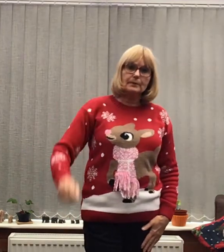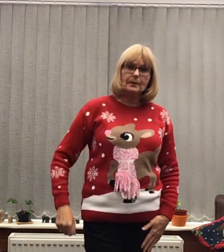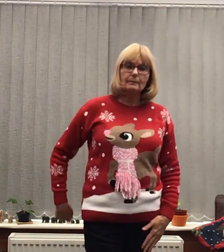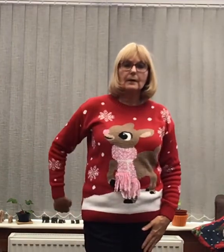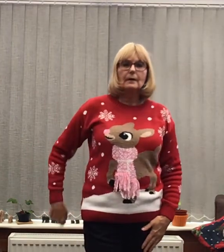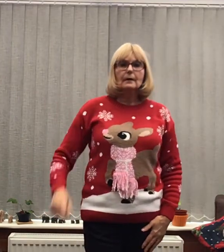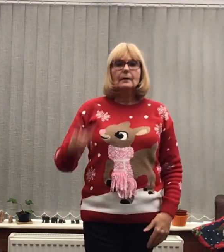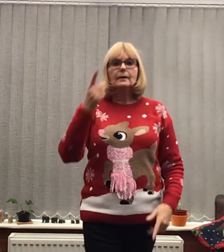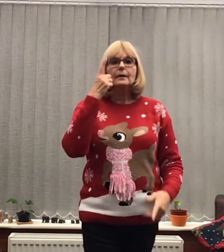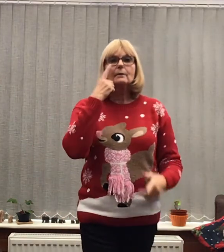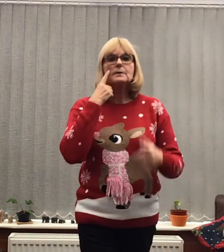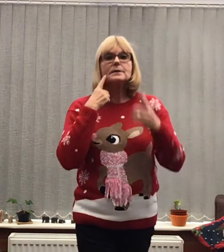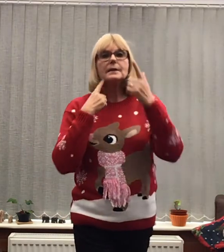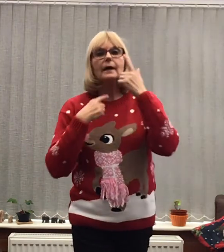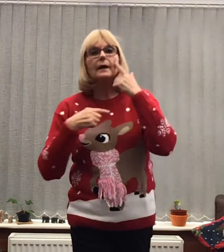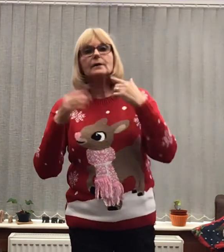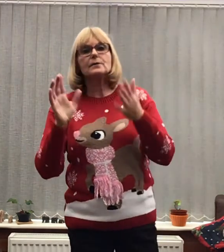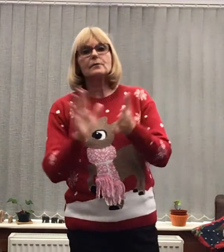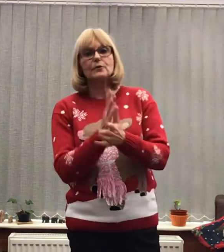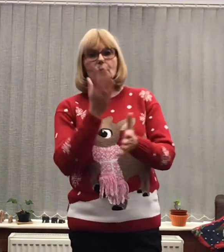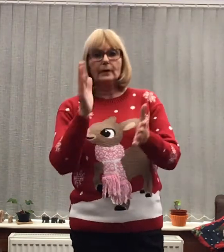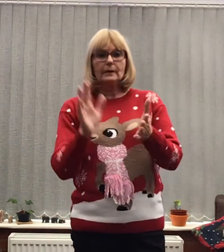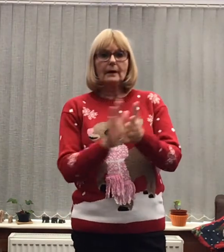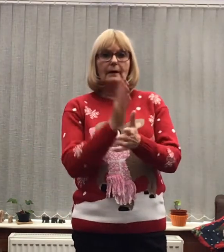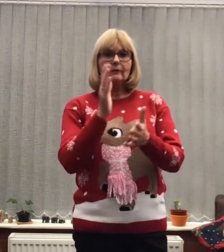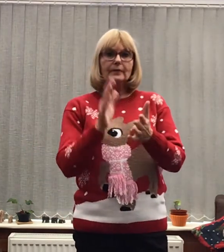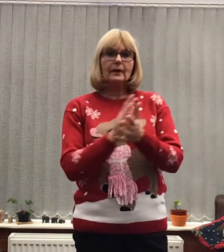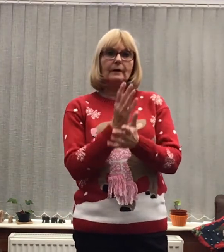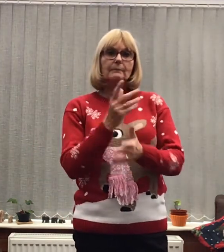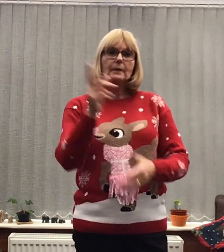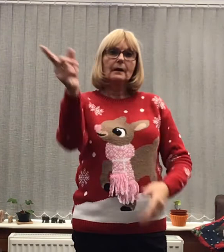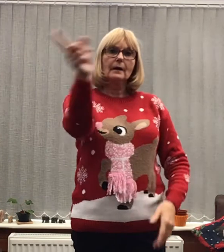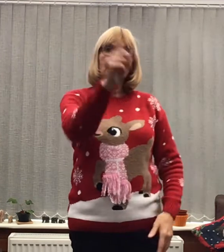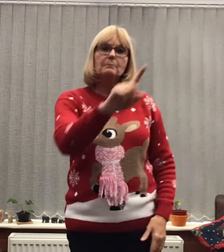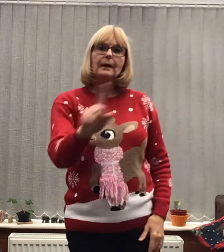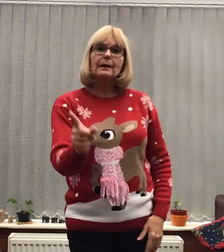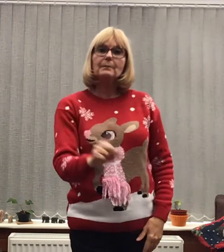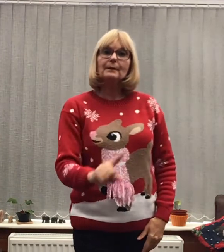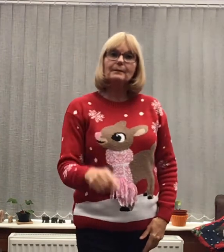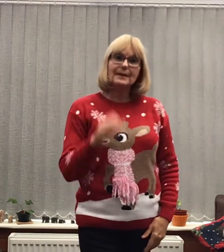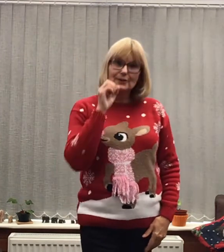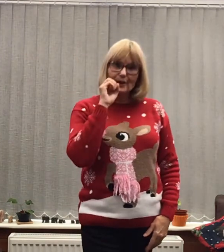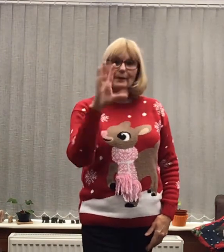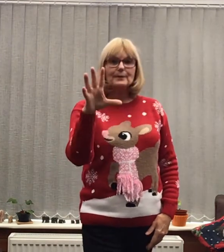There was tears of joy and laughter And people They shouted